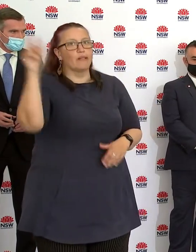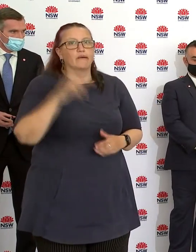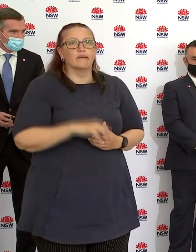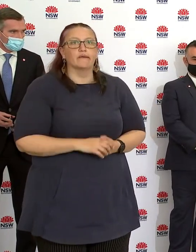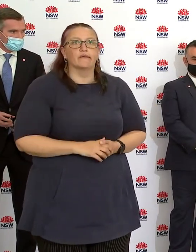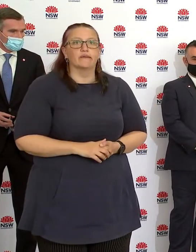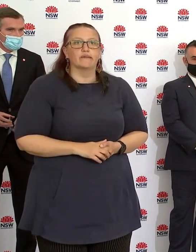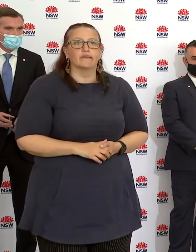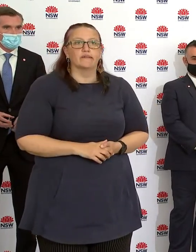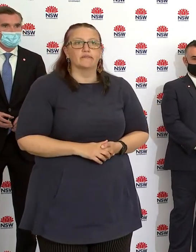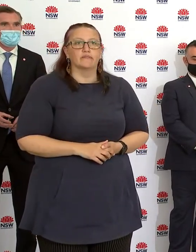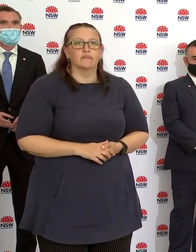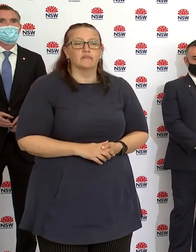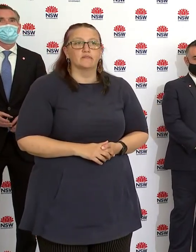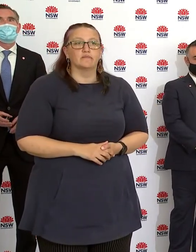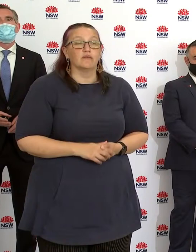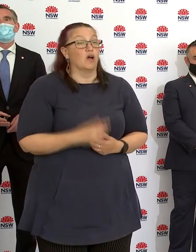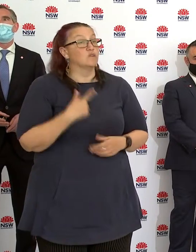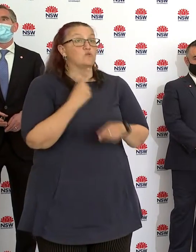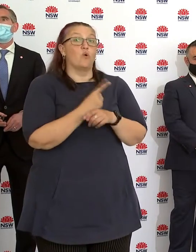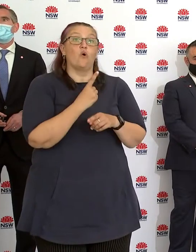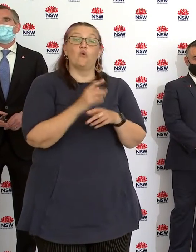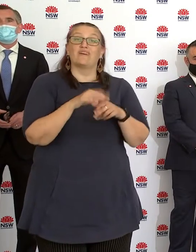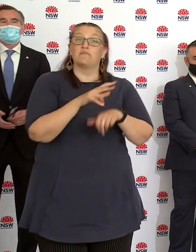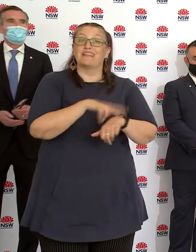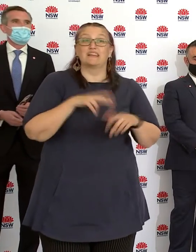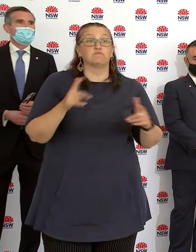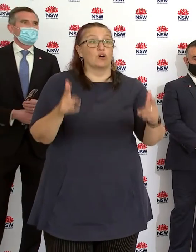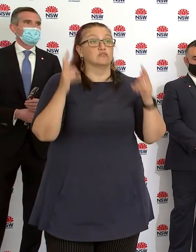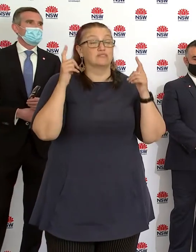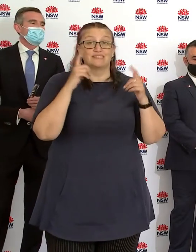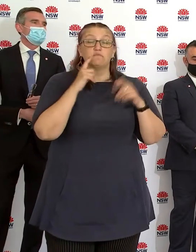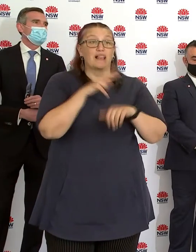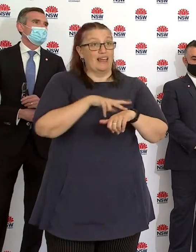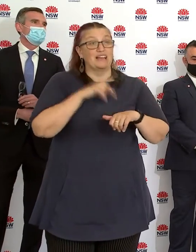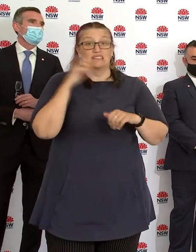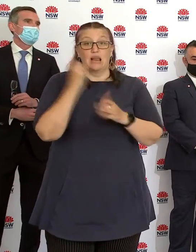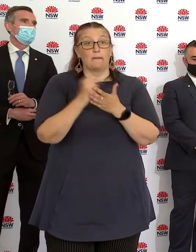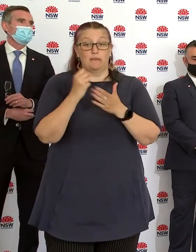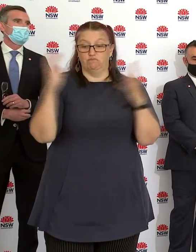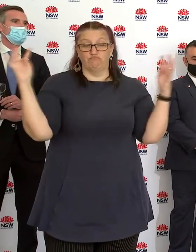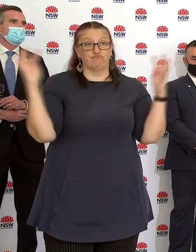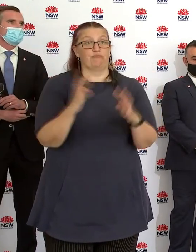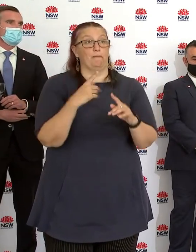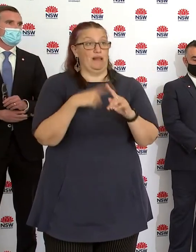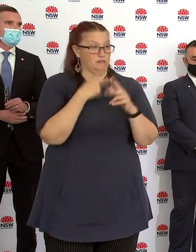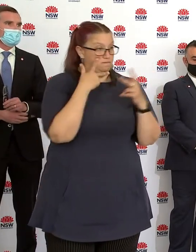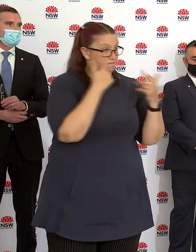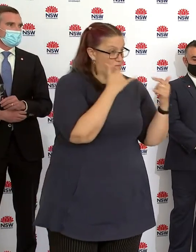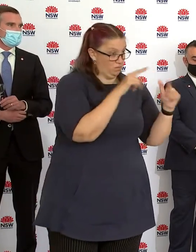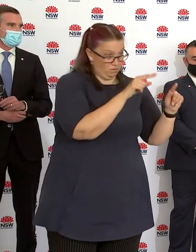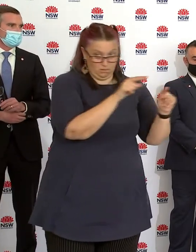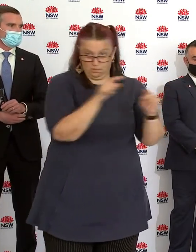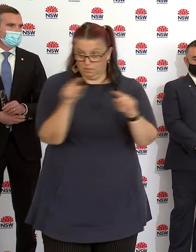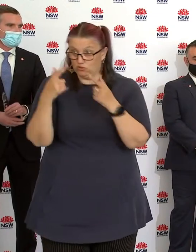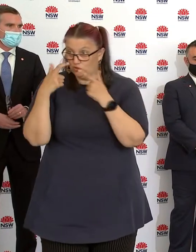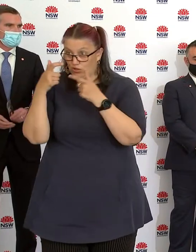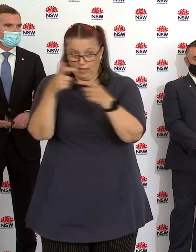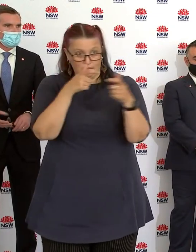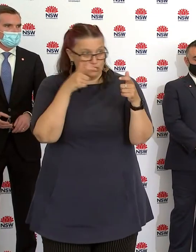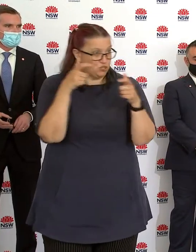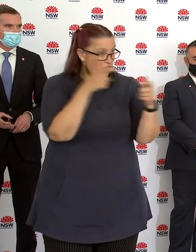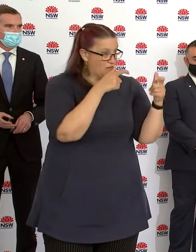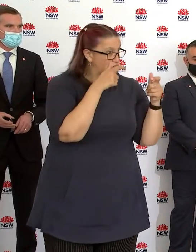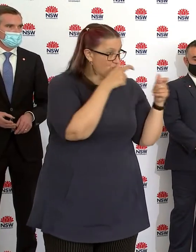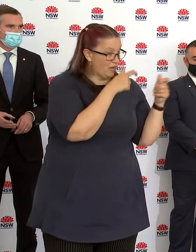with the Commissioner, Police Commissioner, that that compliance activity will increase, the police presence will increase. And